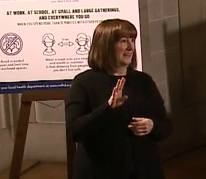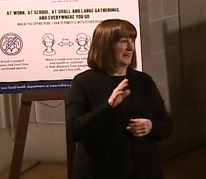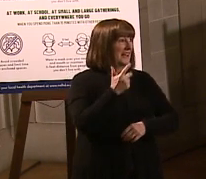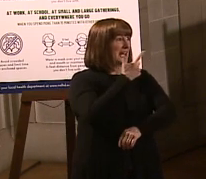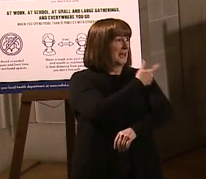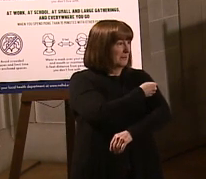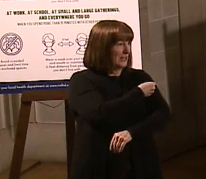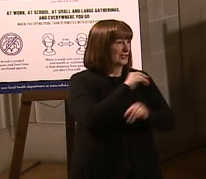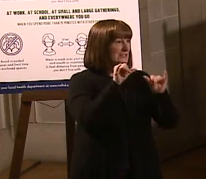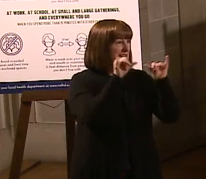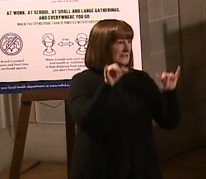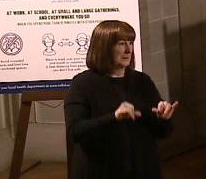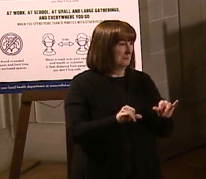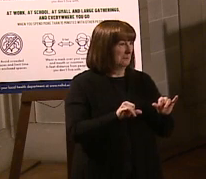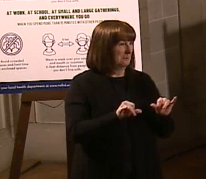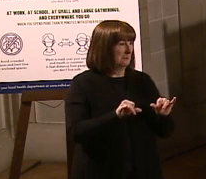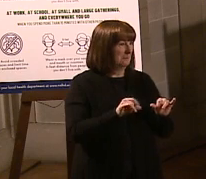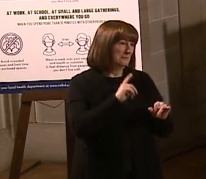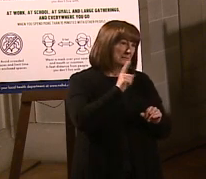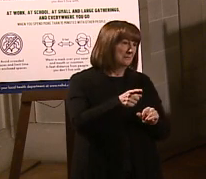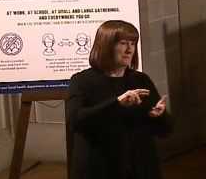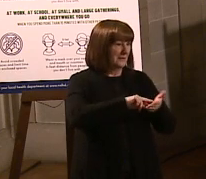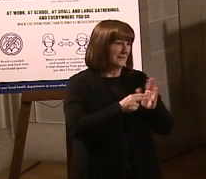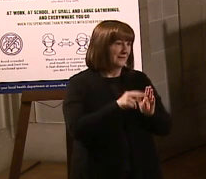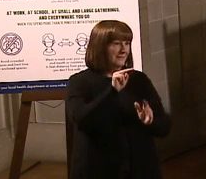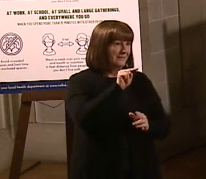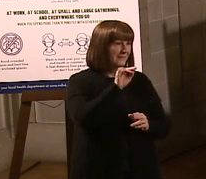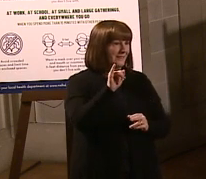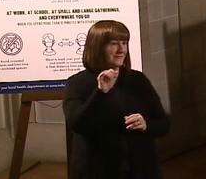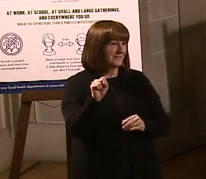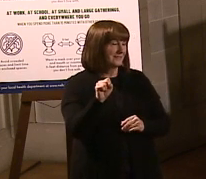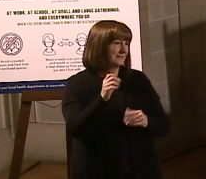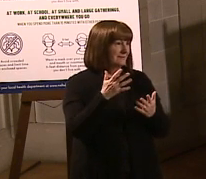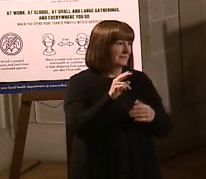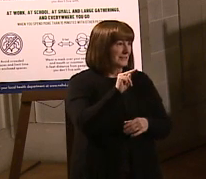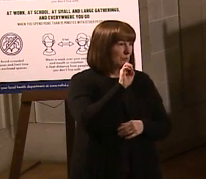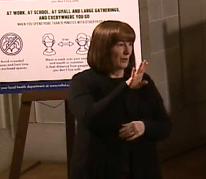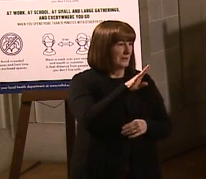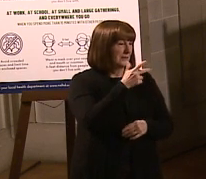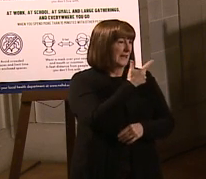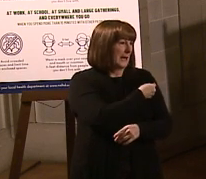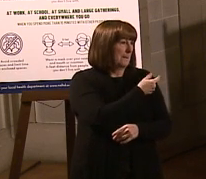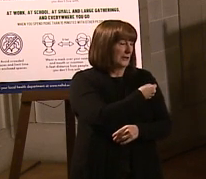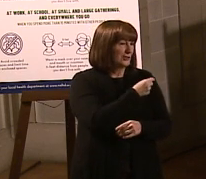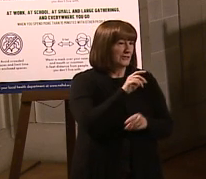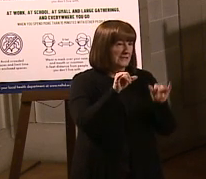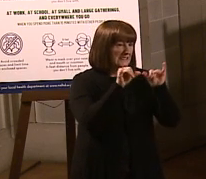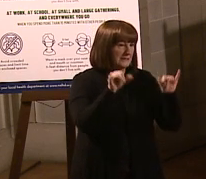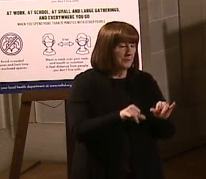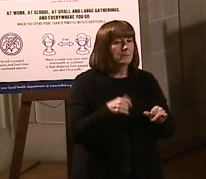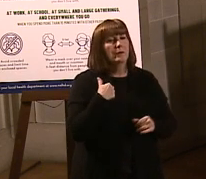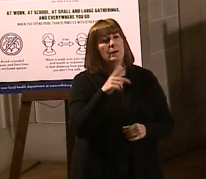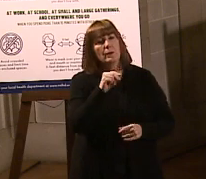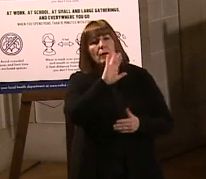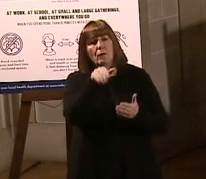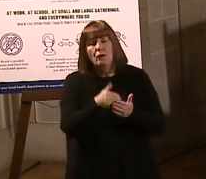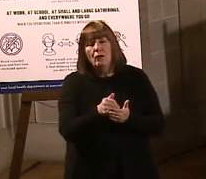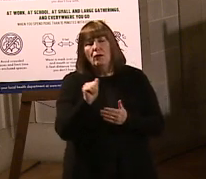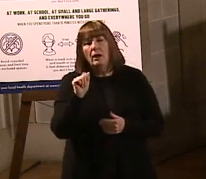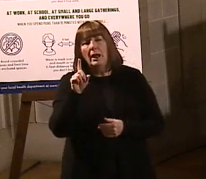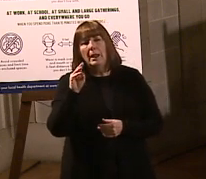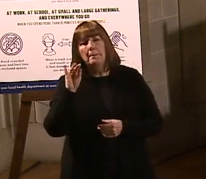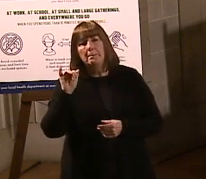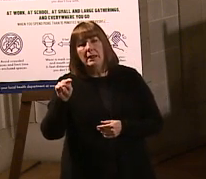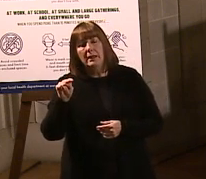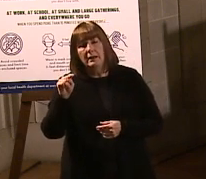Nebraska immunization system is what it ultimately stands for. And so that's our system where we do all our administration data in there,